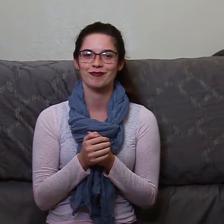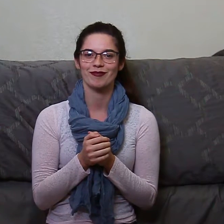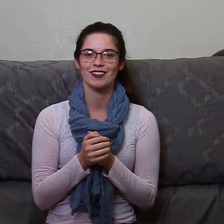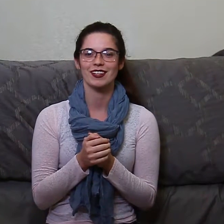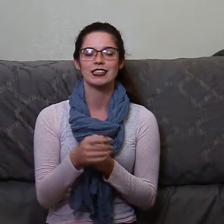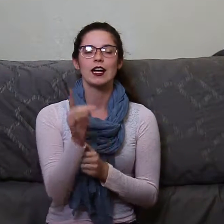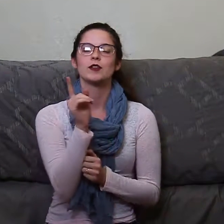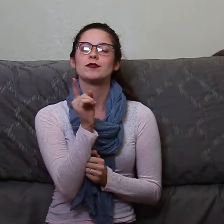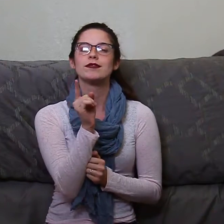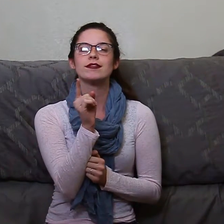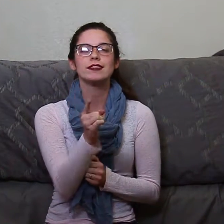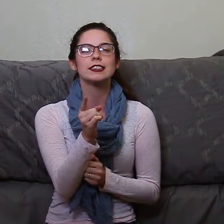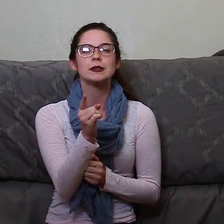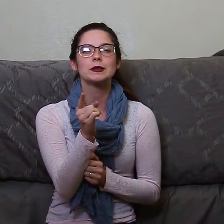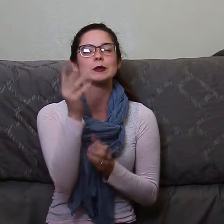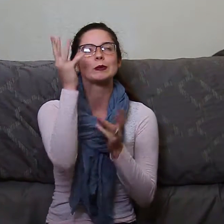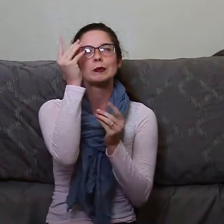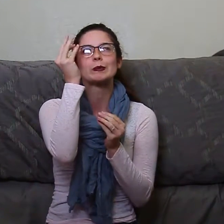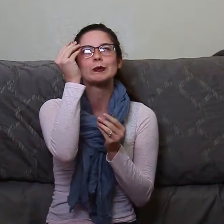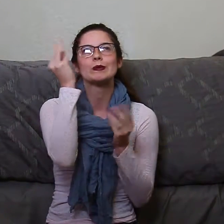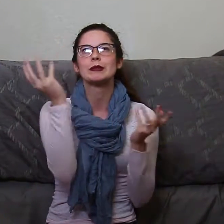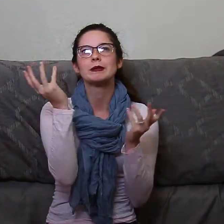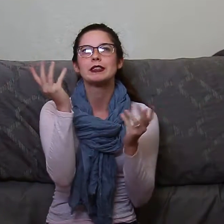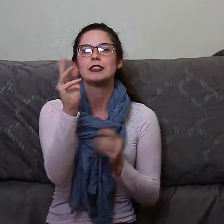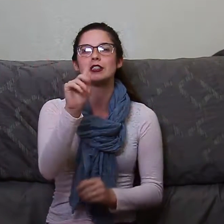I don't follow trends. They might say that, but they do. They're lying.